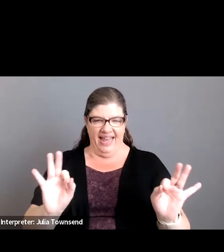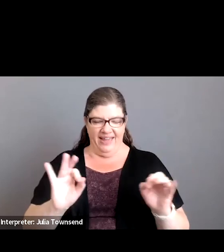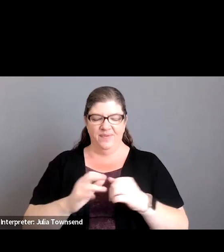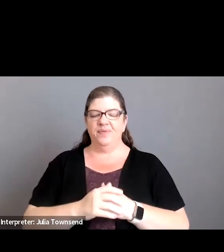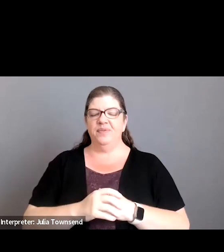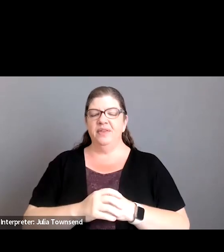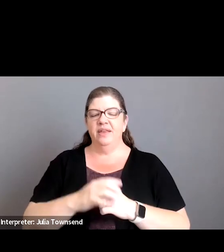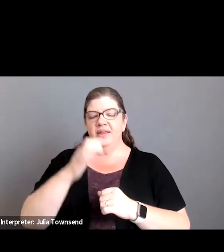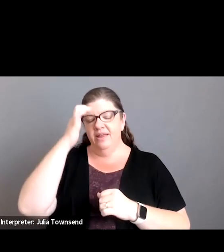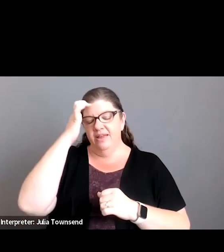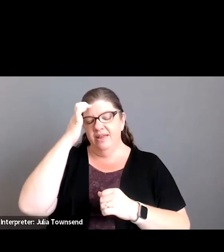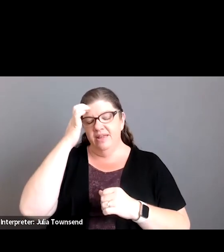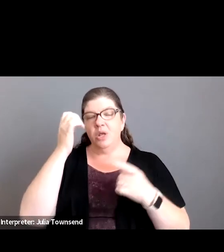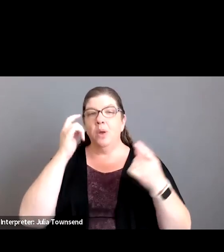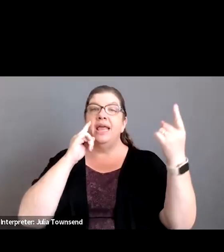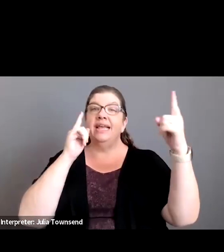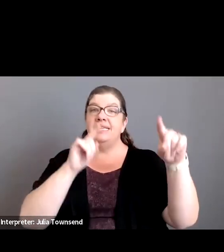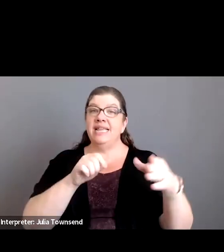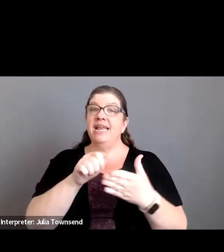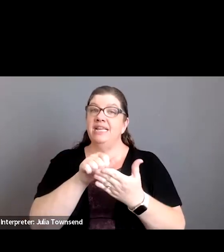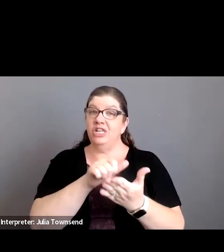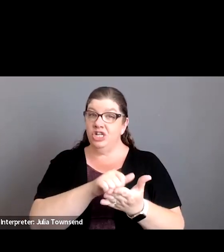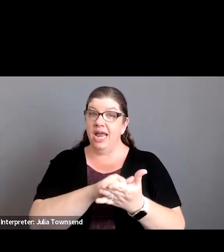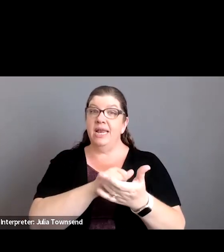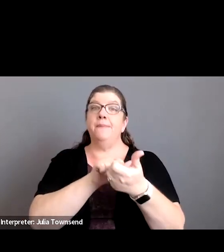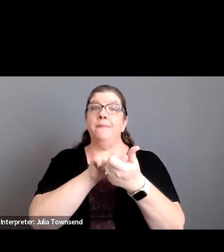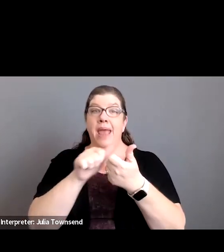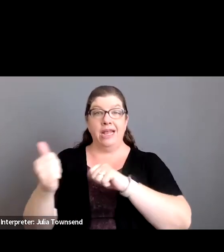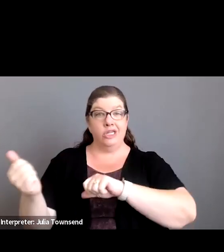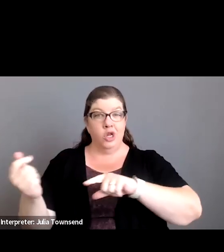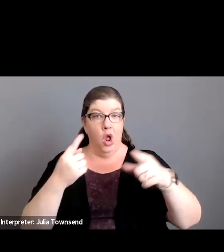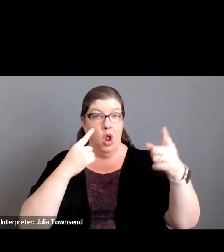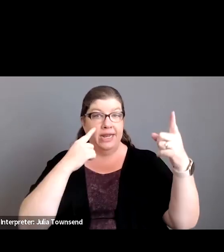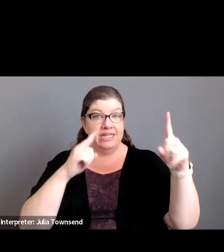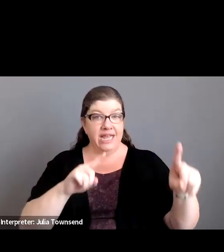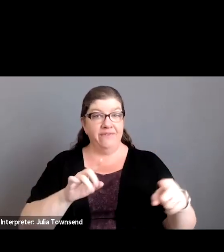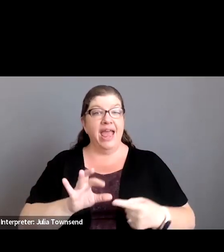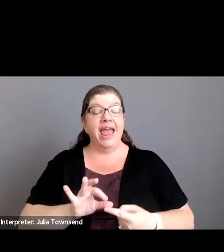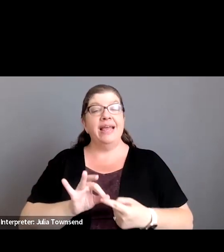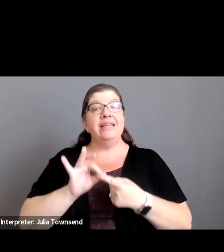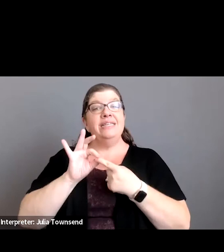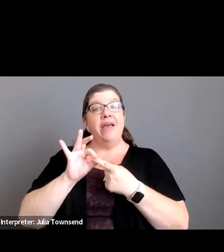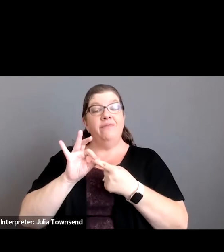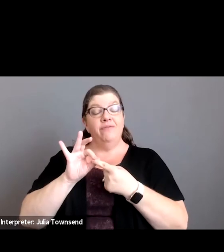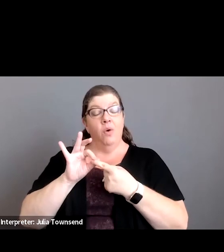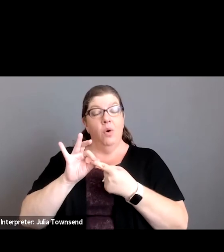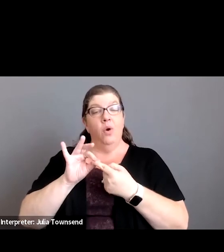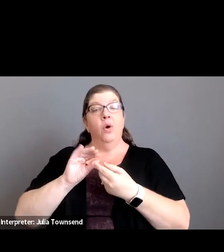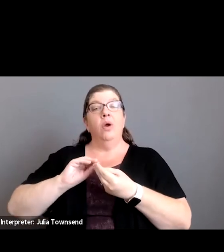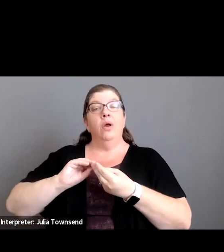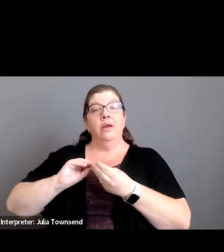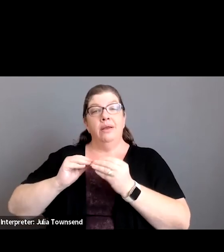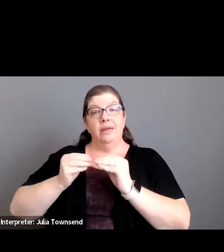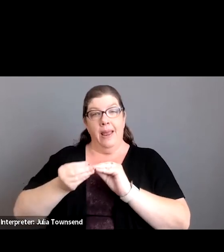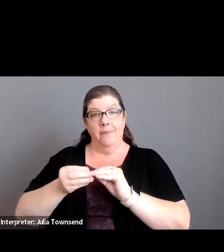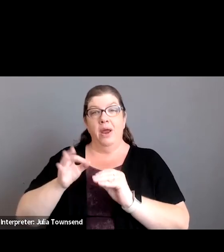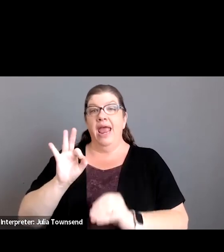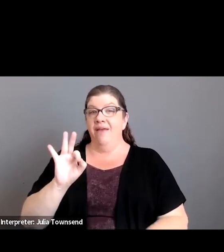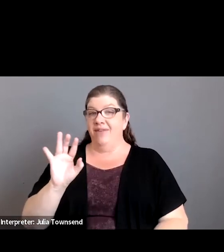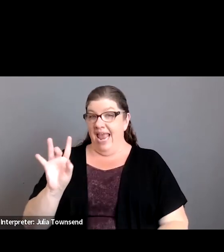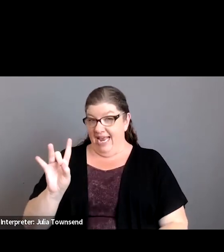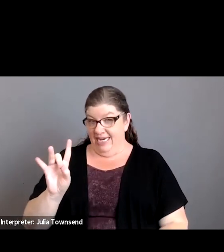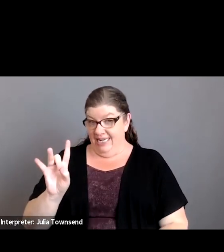okay so the consent agenda passed unanimously except for f8